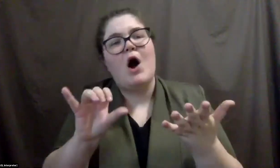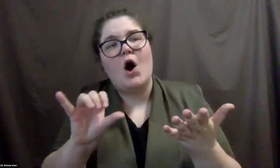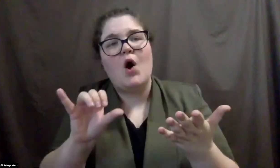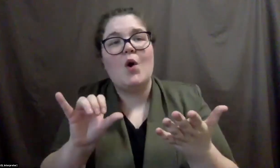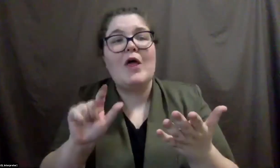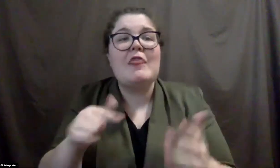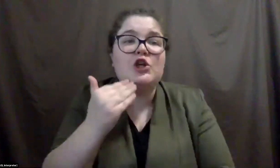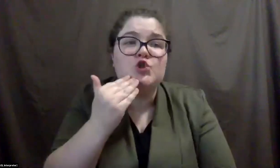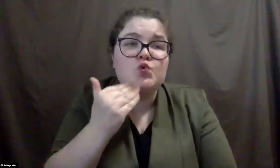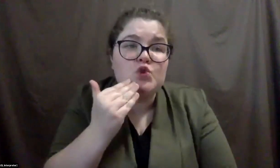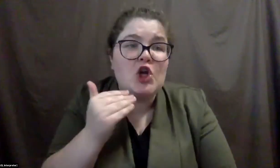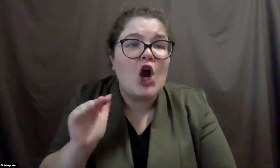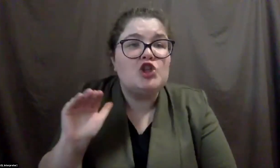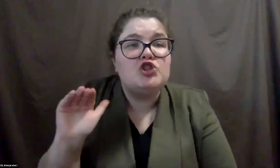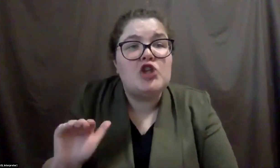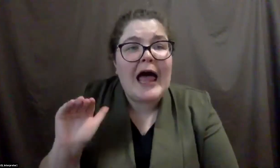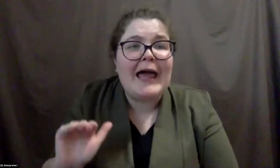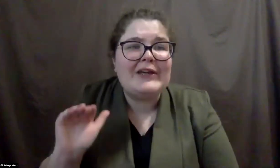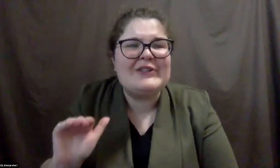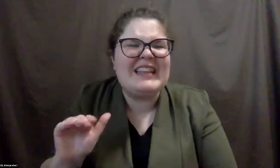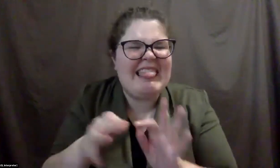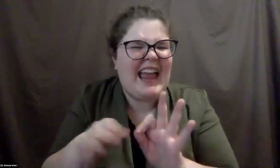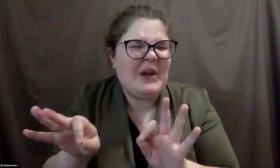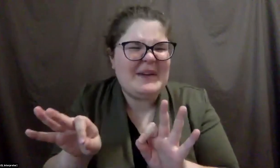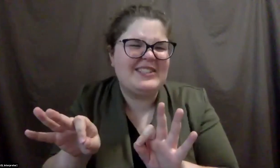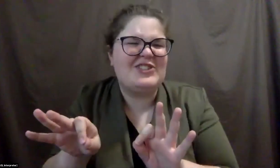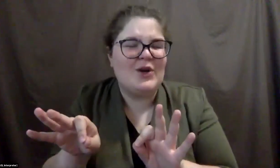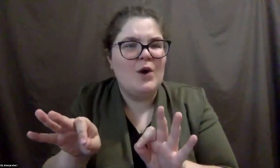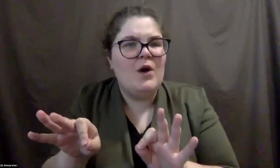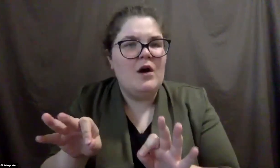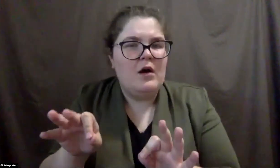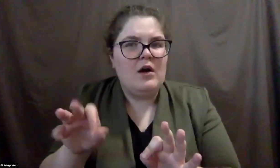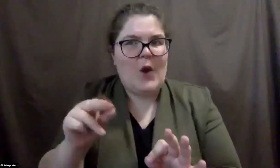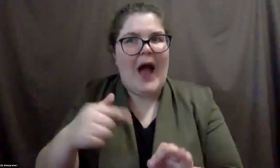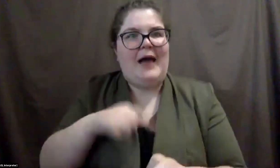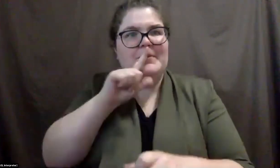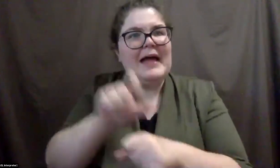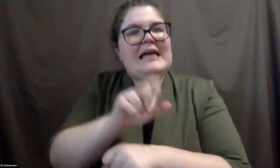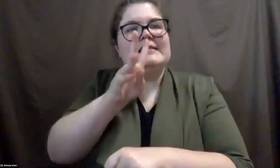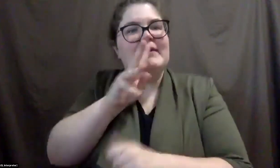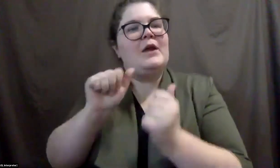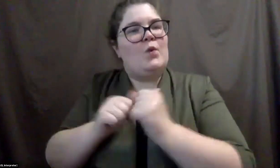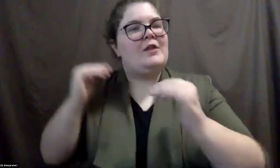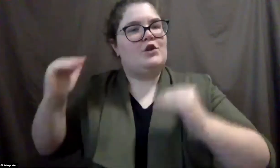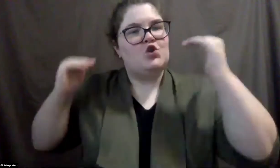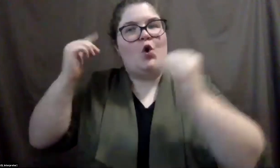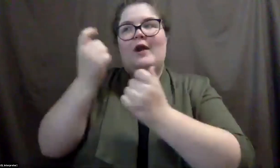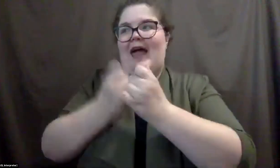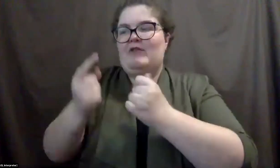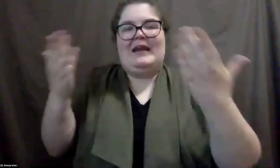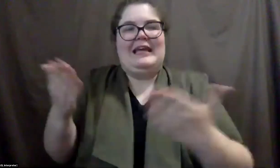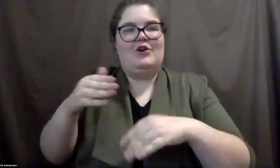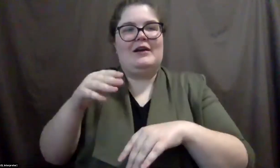sweetheart child kind of language versus I'm actually speaking to another adult, you know, everyone here is over 18.